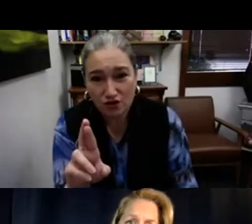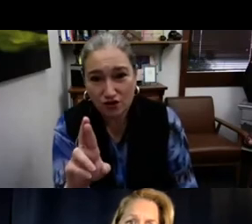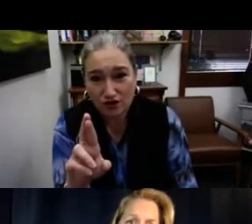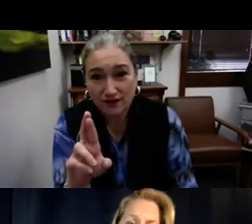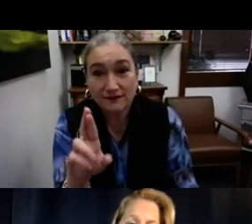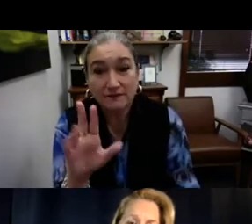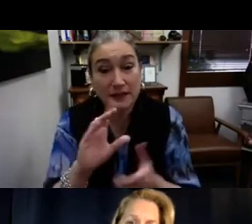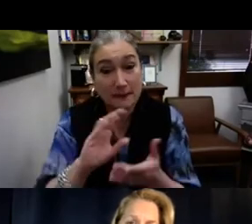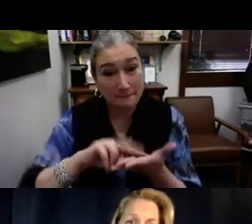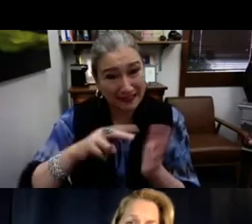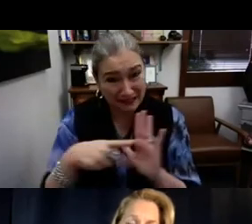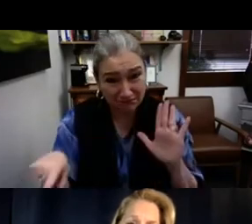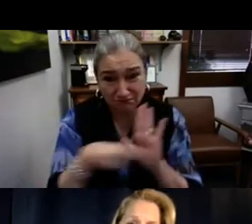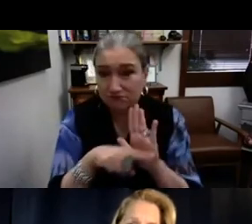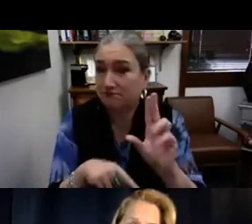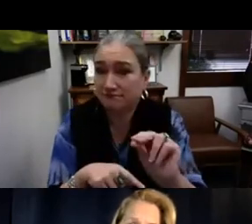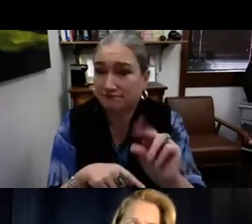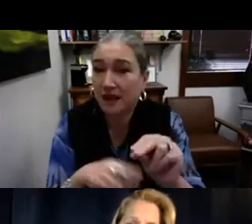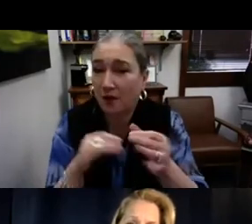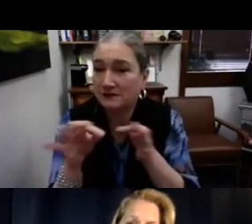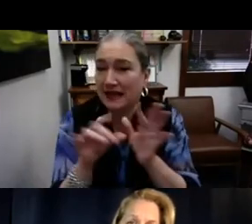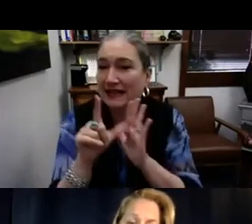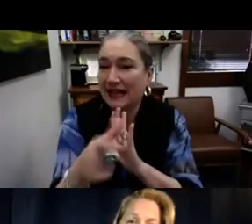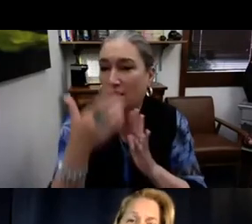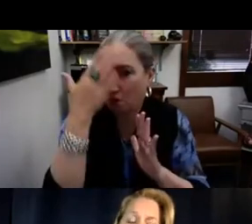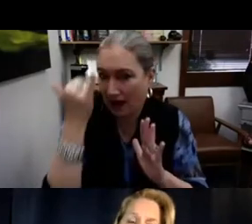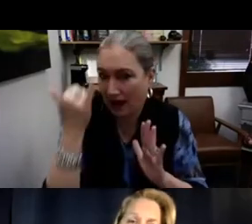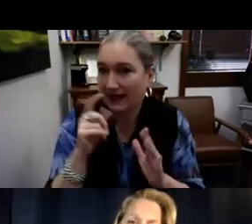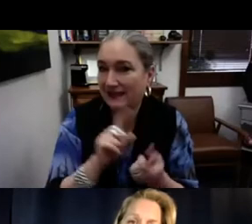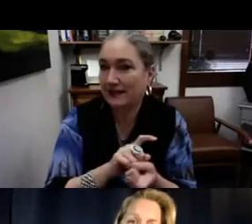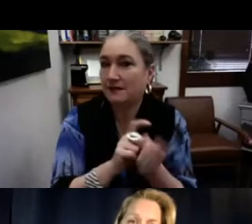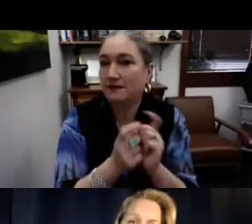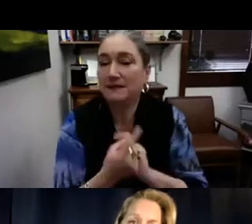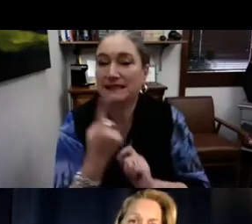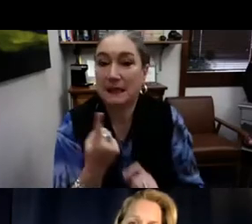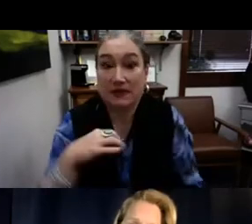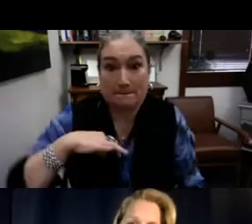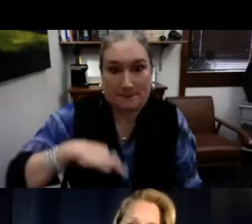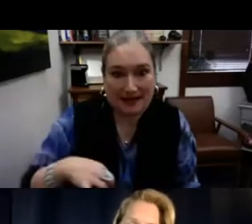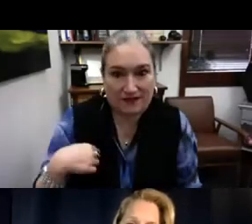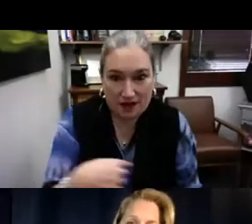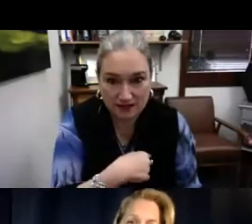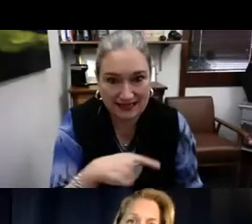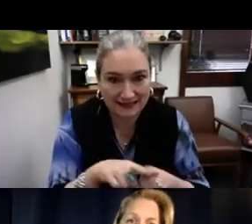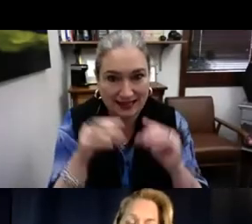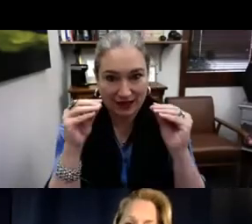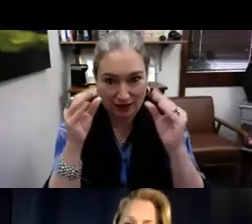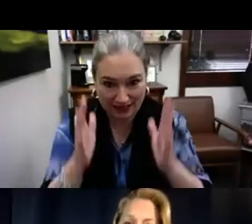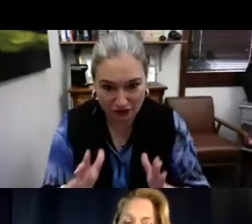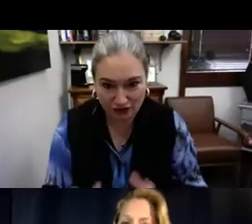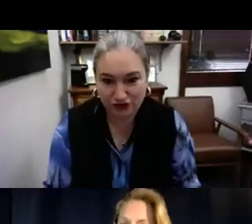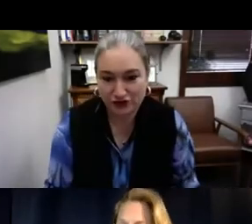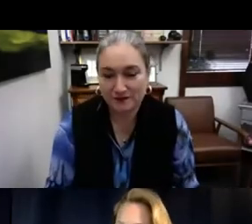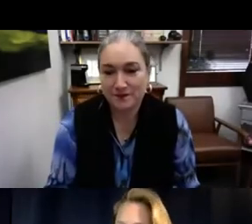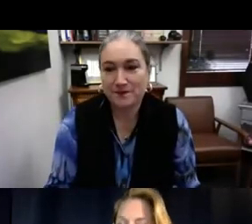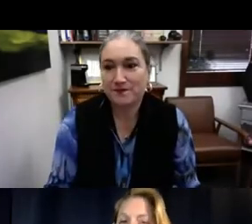And this is actually entitled Deep Scar. And so it's not necessarily a negative meaning, but it's something